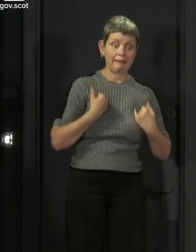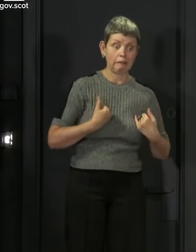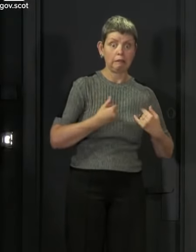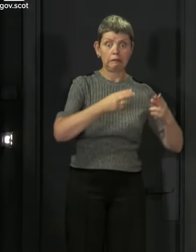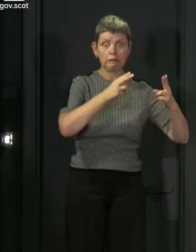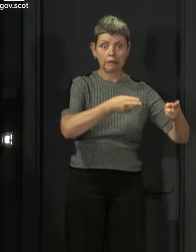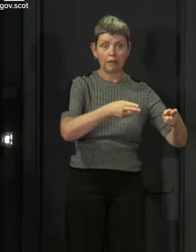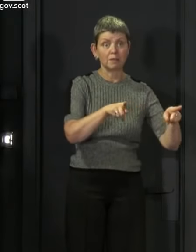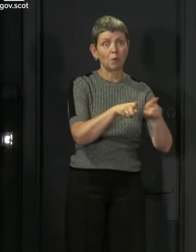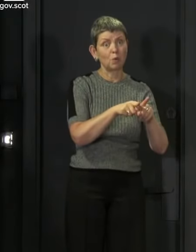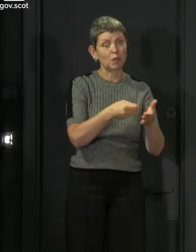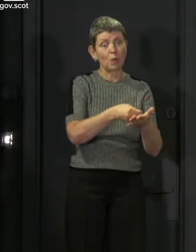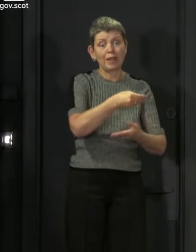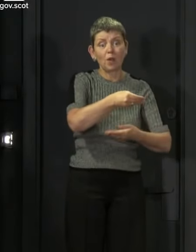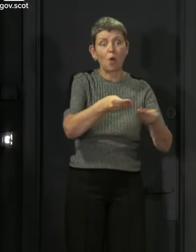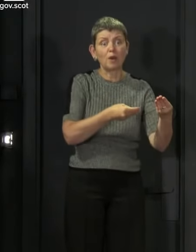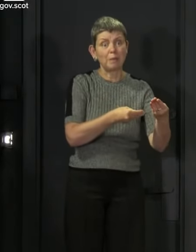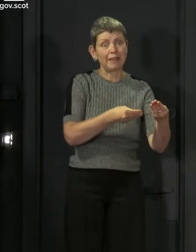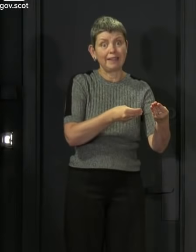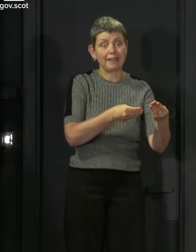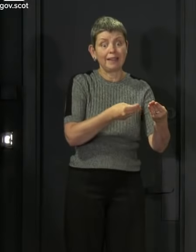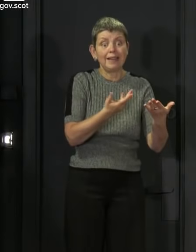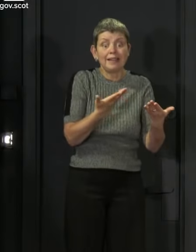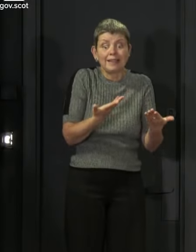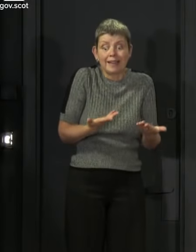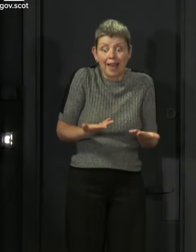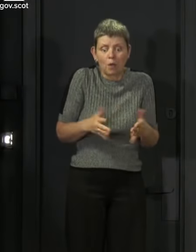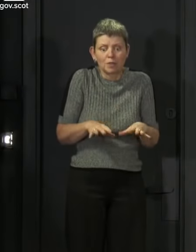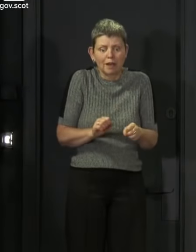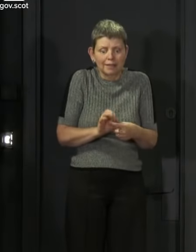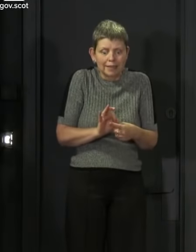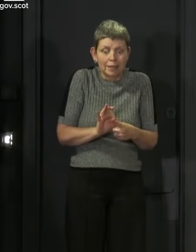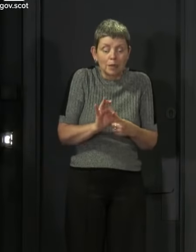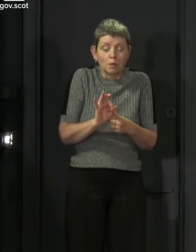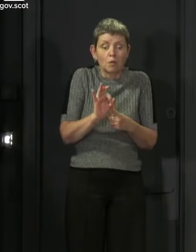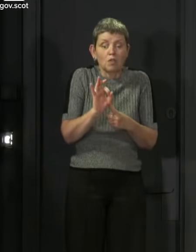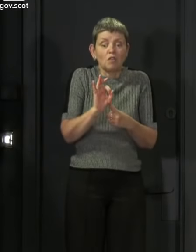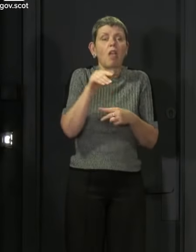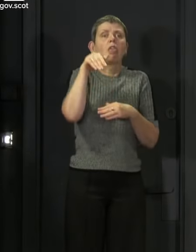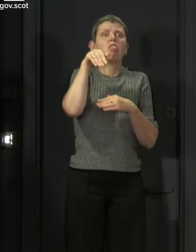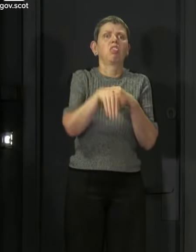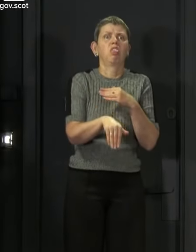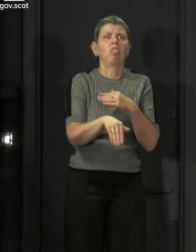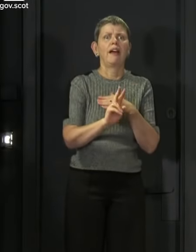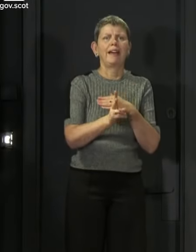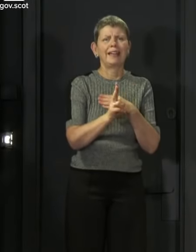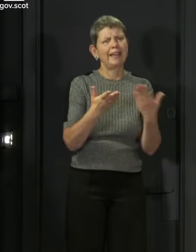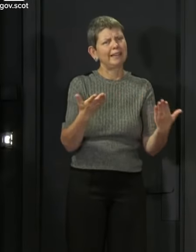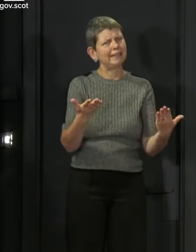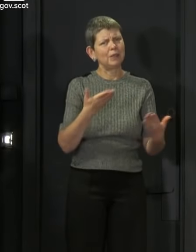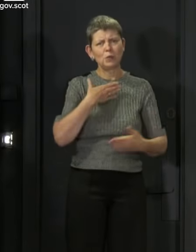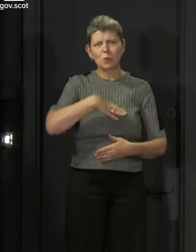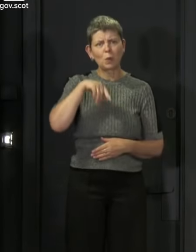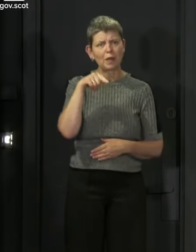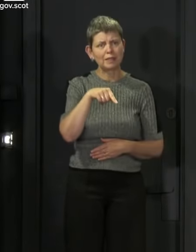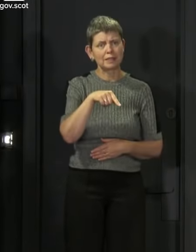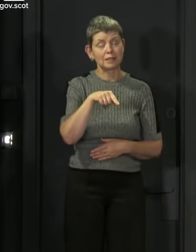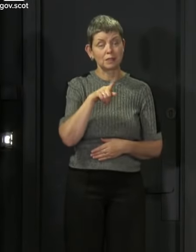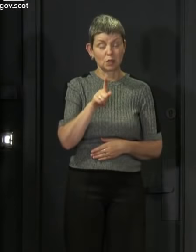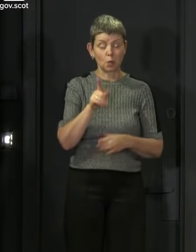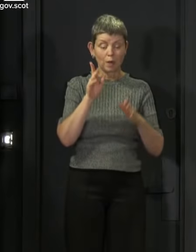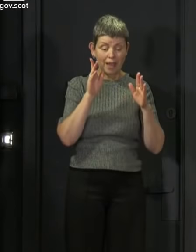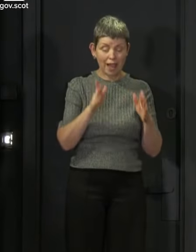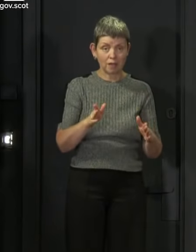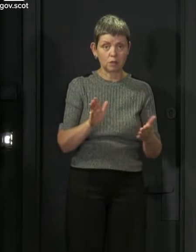just as it's starting to take these careful steps to recovery set back to and so we need to build this